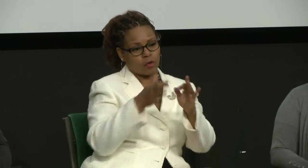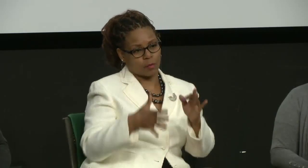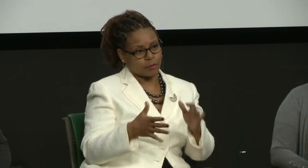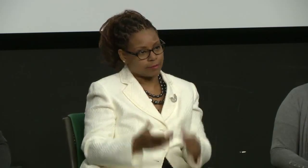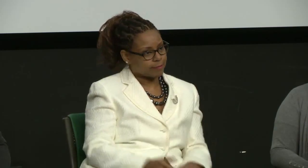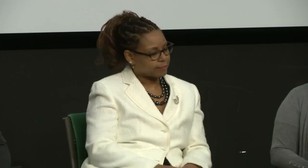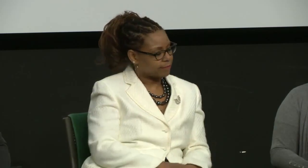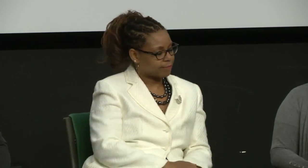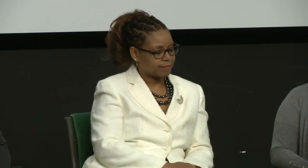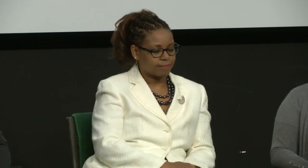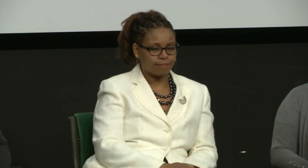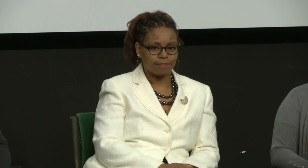and I'm a freelance interpreter.